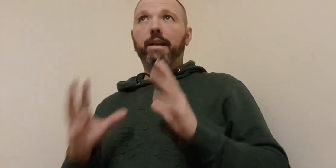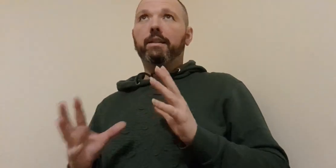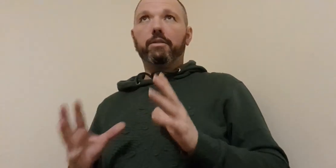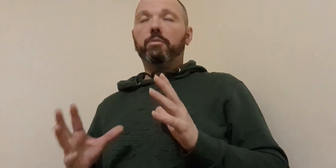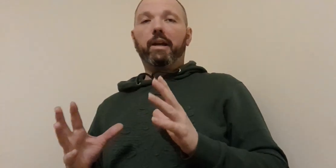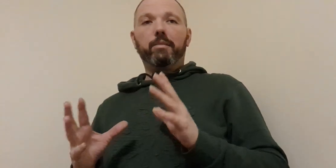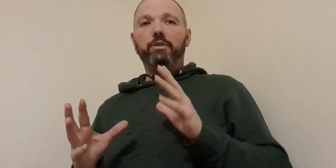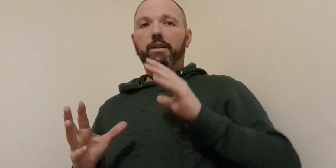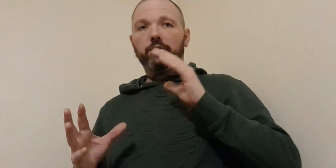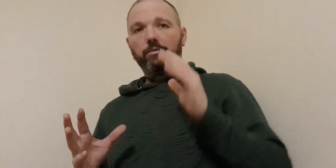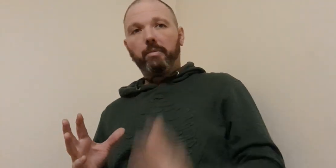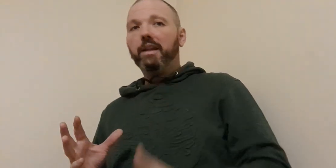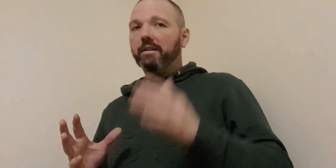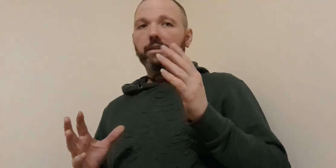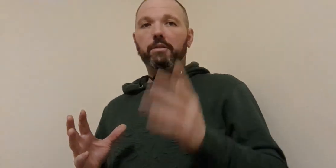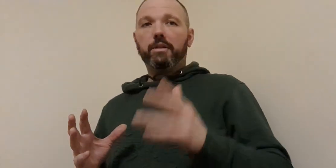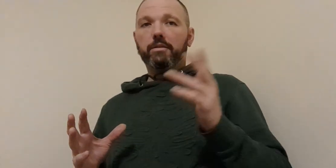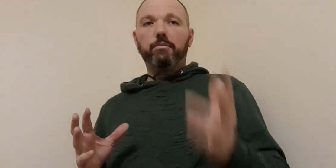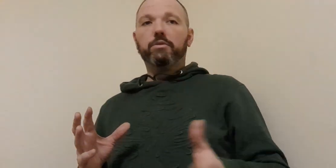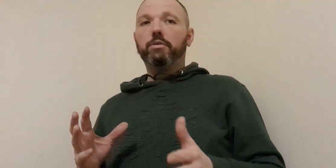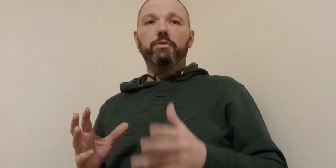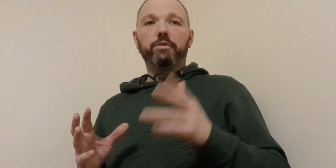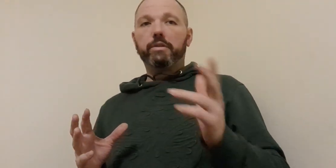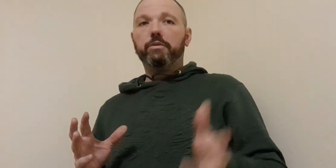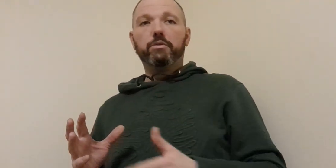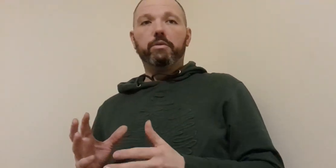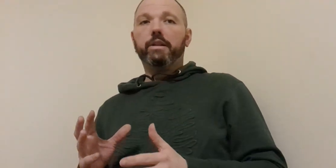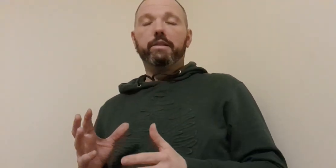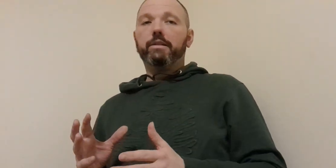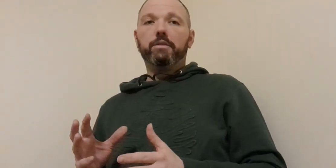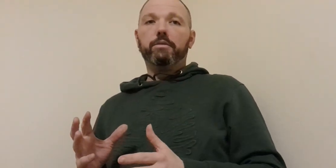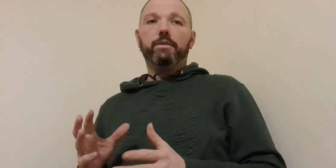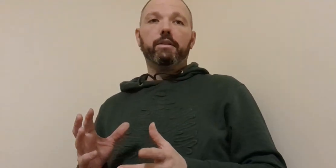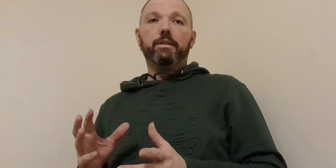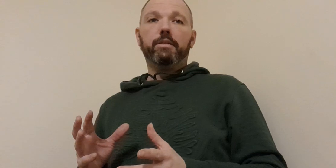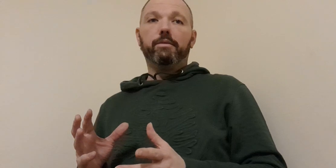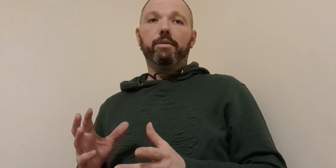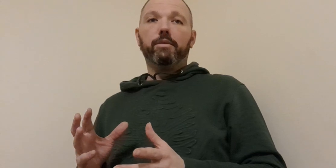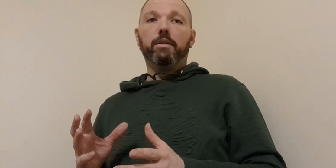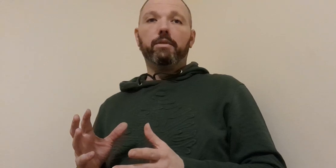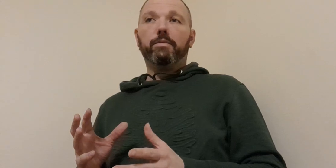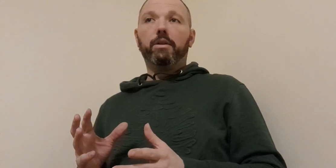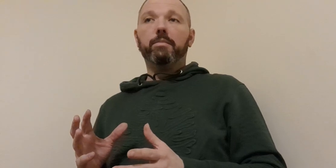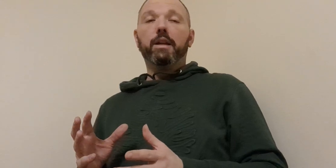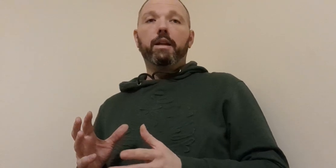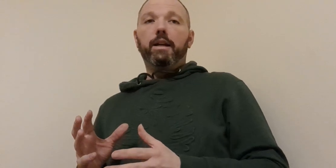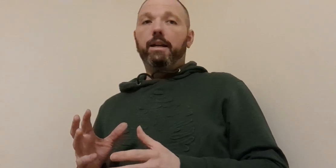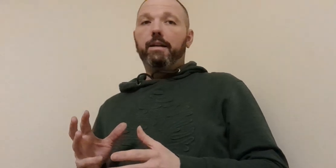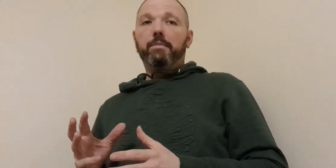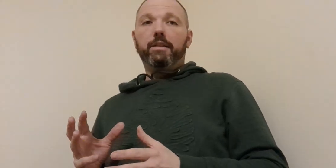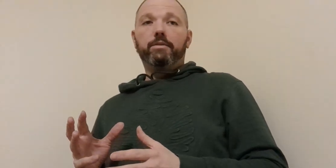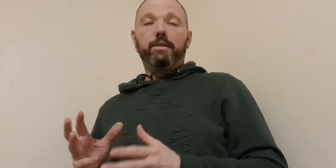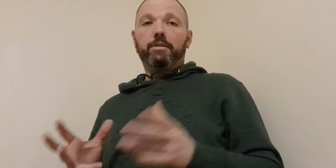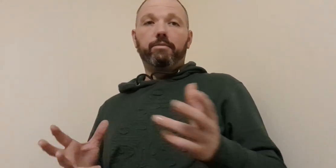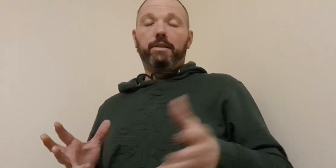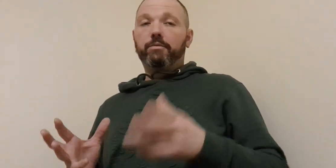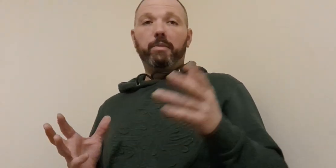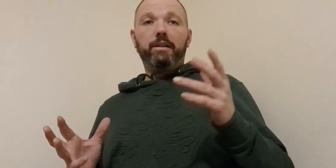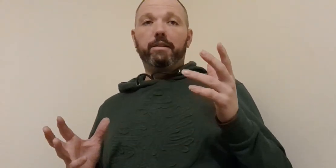second like go palm change is repeated like go at a number of junctures like go during let's like go the the the form the form um it's it's it's it's repeated